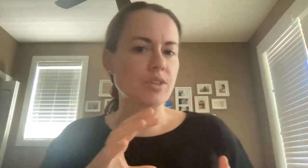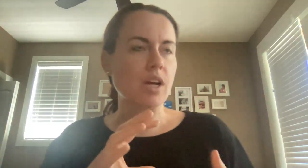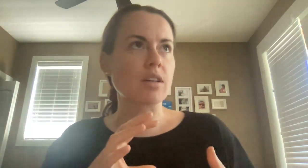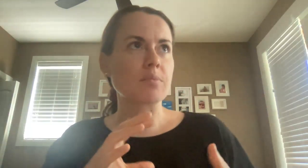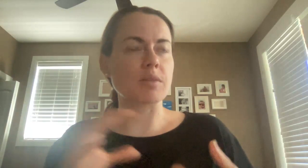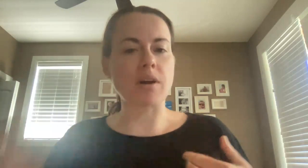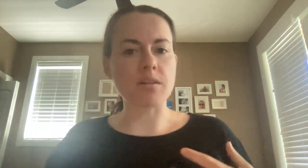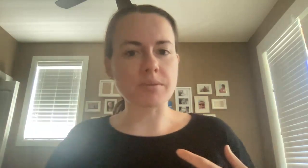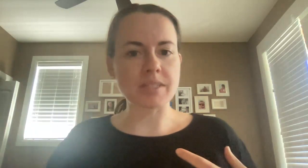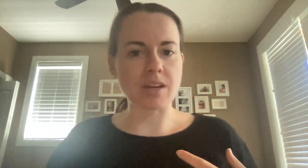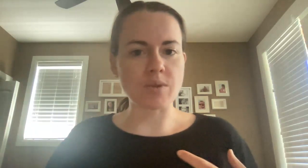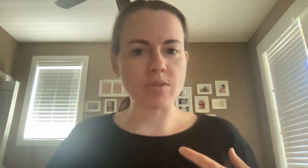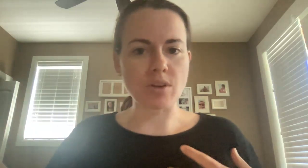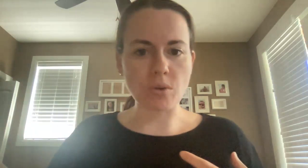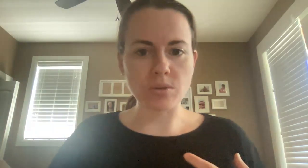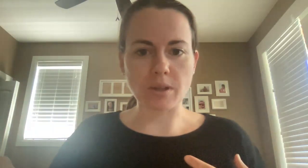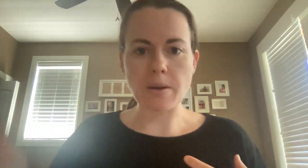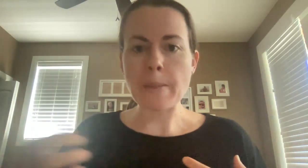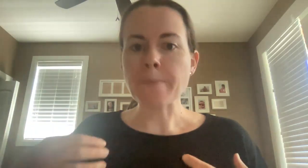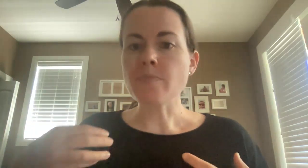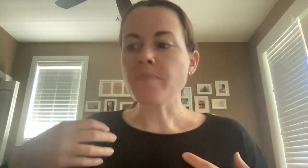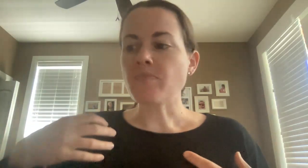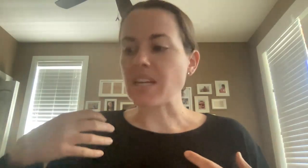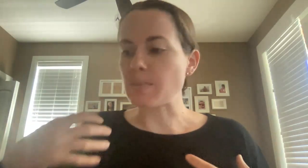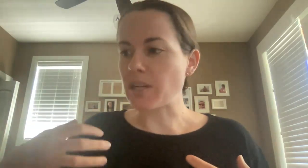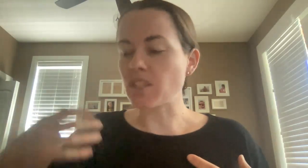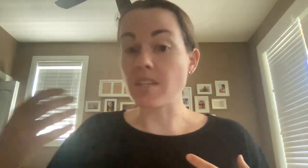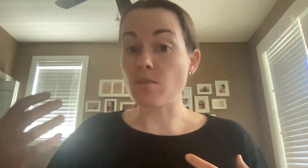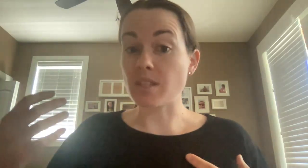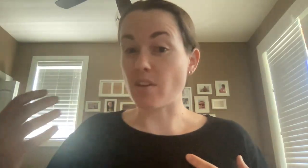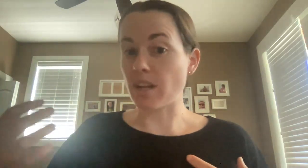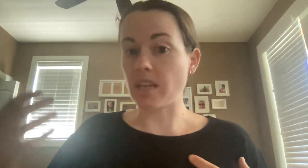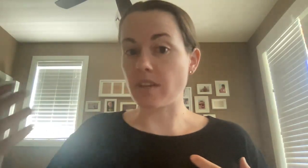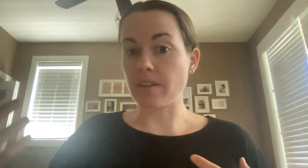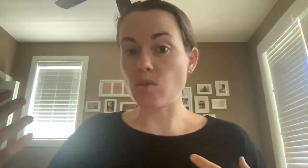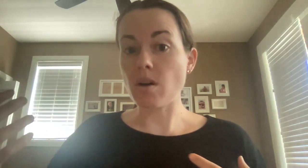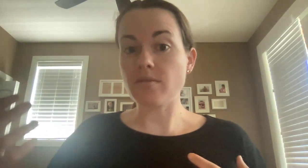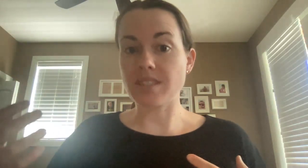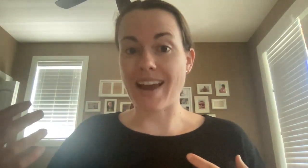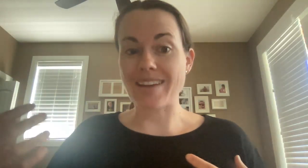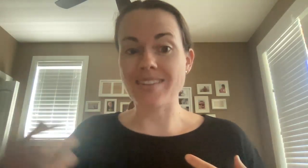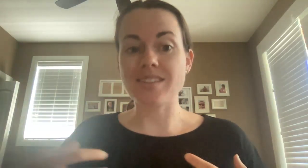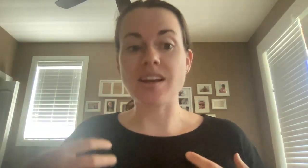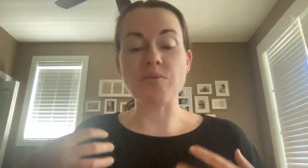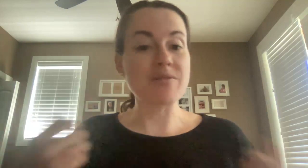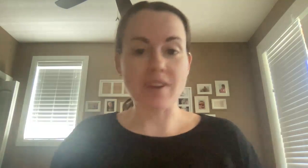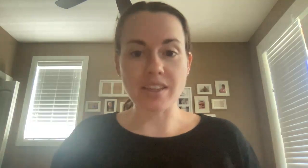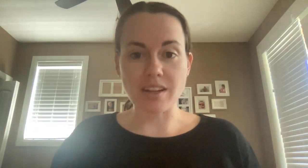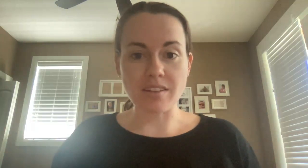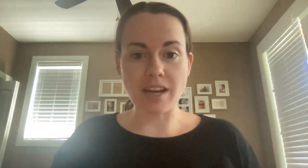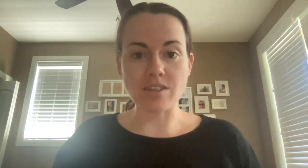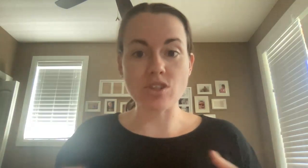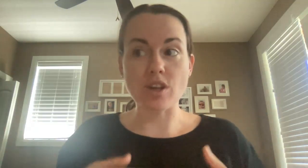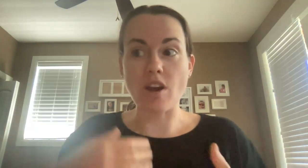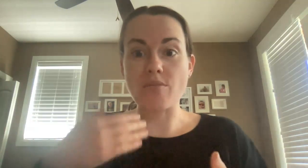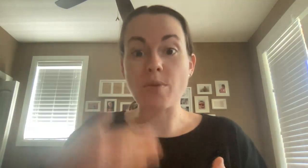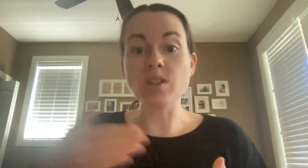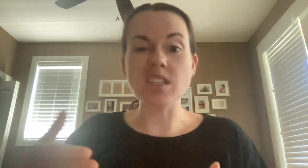you're younger, but the problem is that when you get older, especially in those like grade 11, grade 12 tasks, we find that our tasks are multi